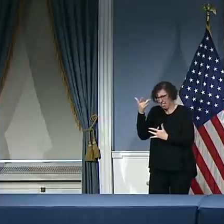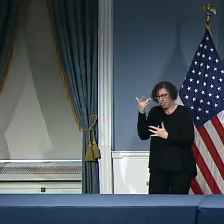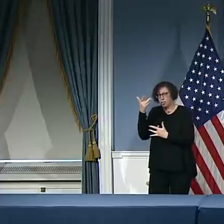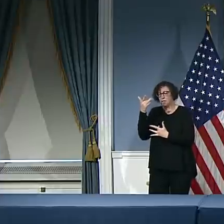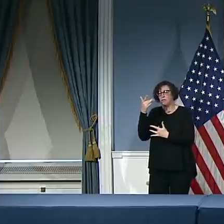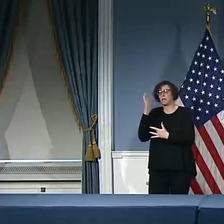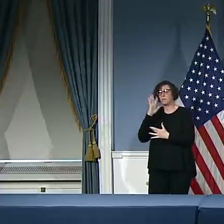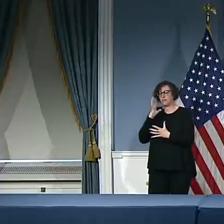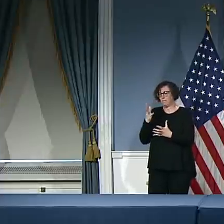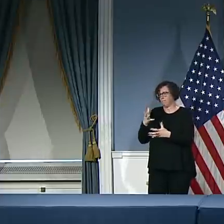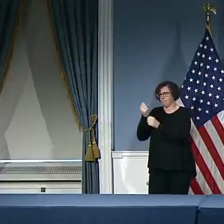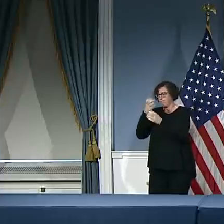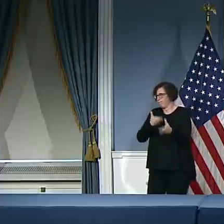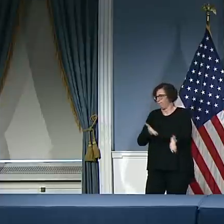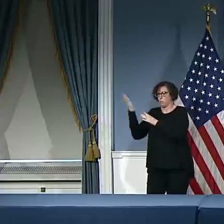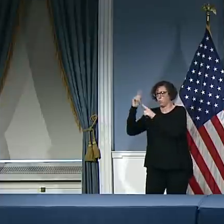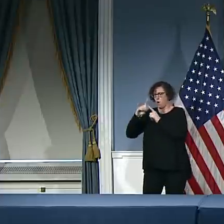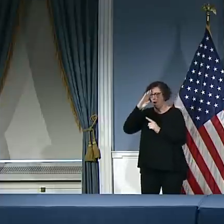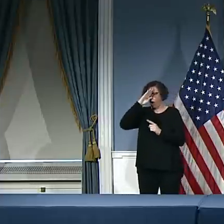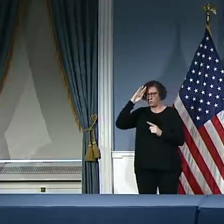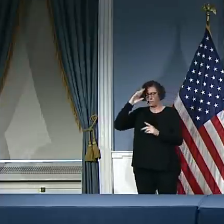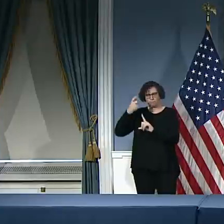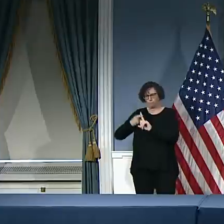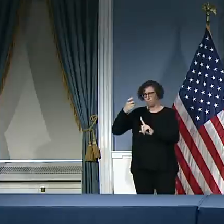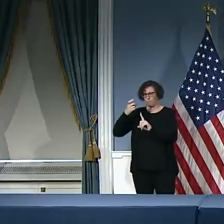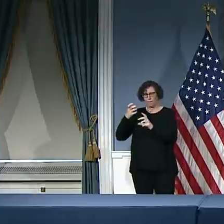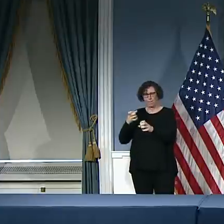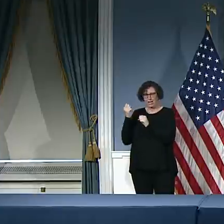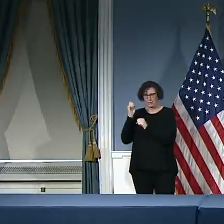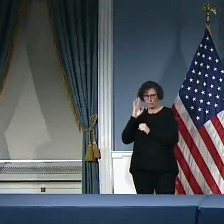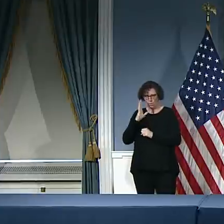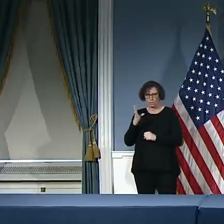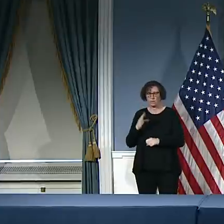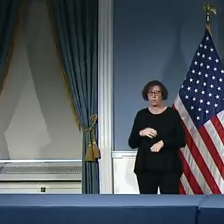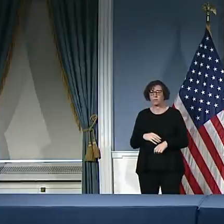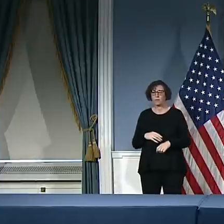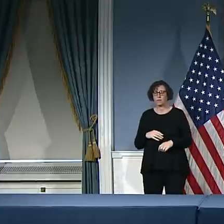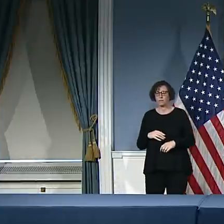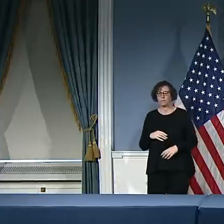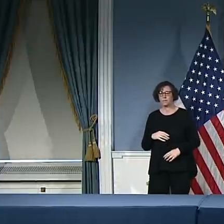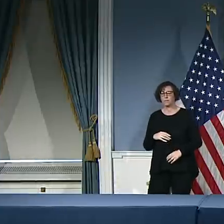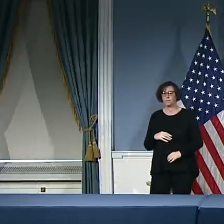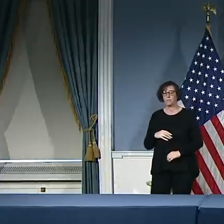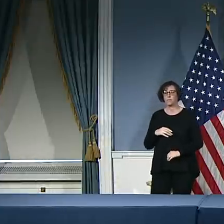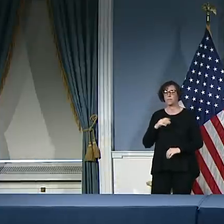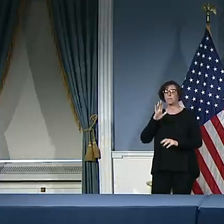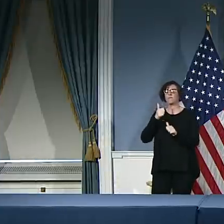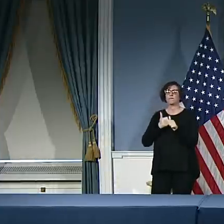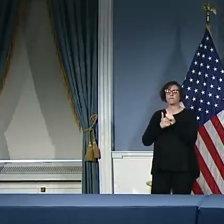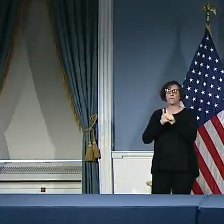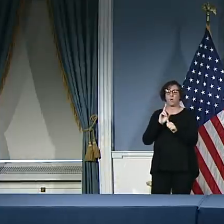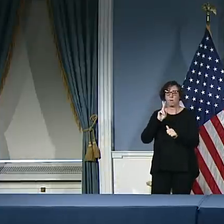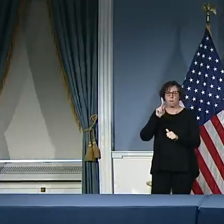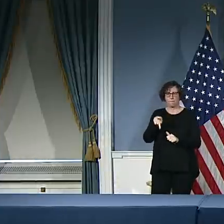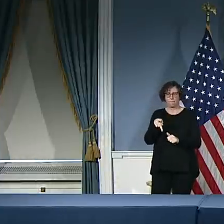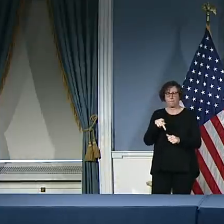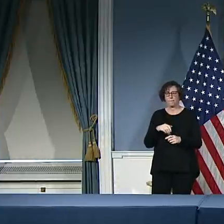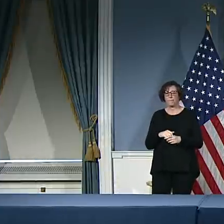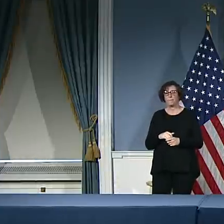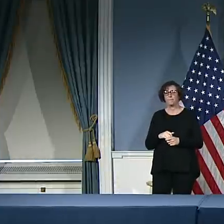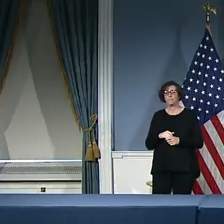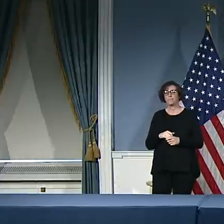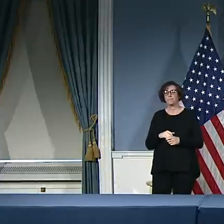As just a follow-up to that, we have heard though from even jail employees from corrections staff that,